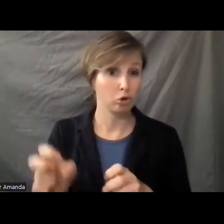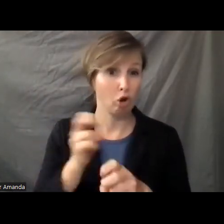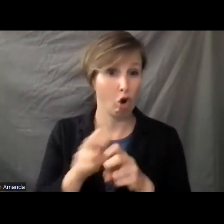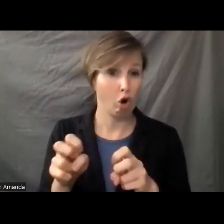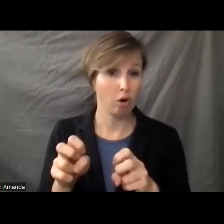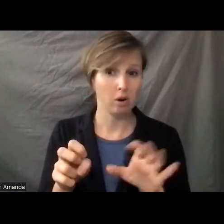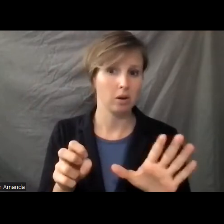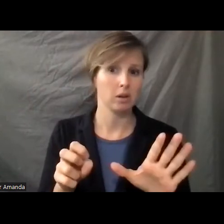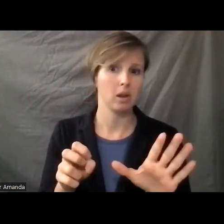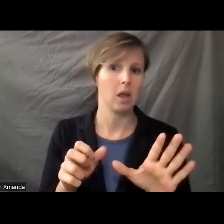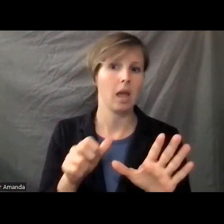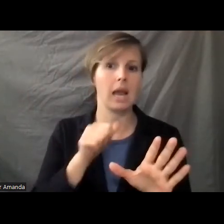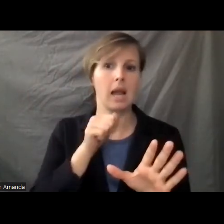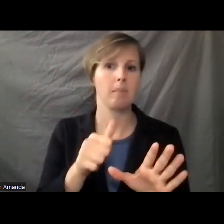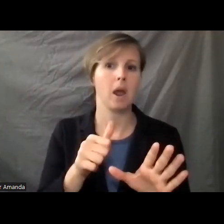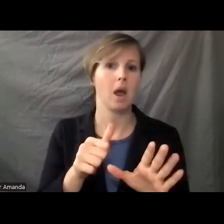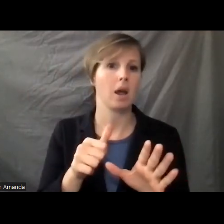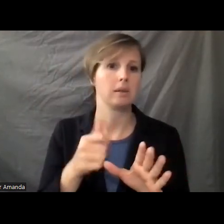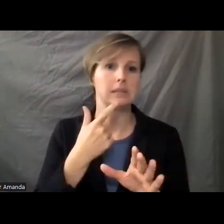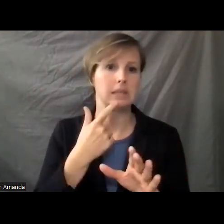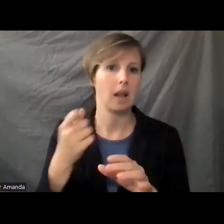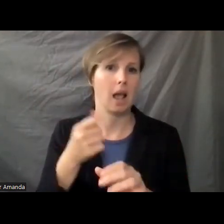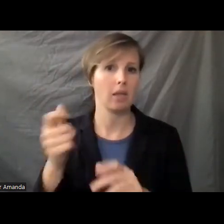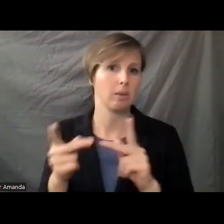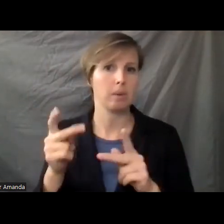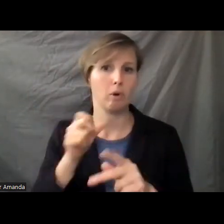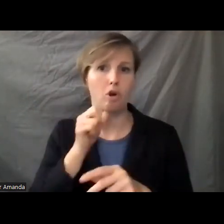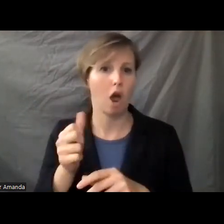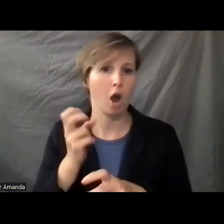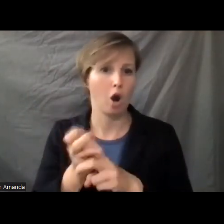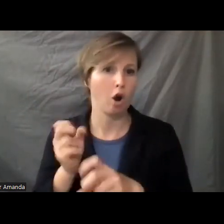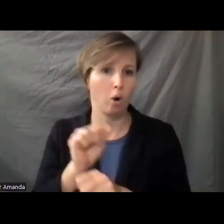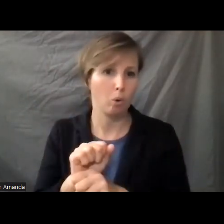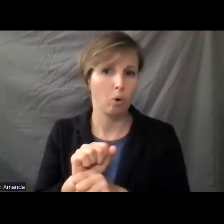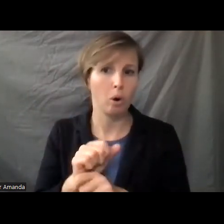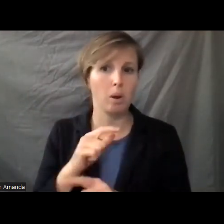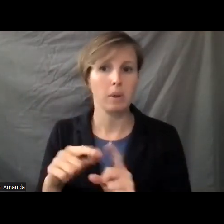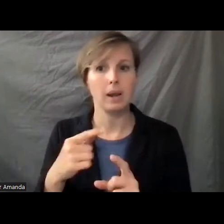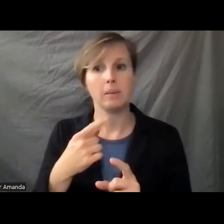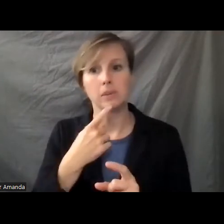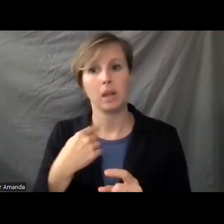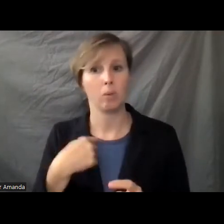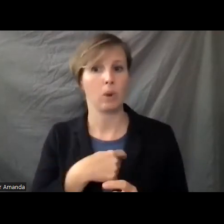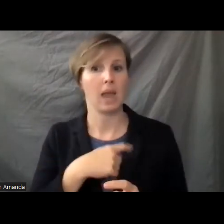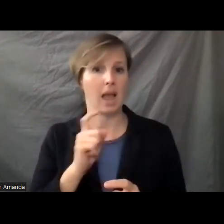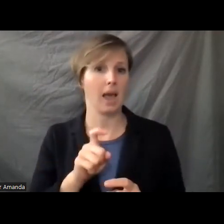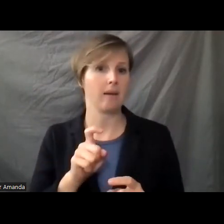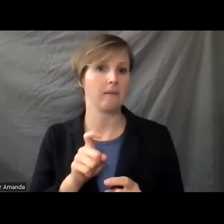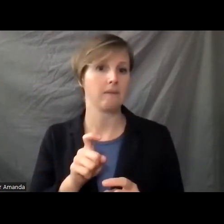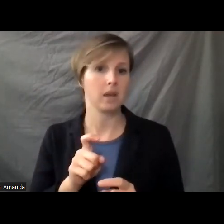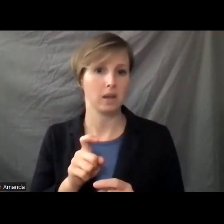not by any means insinuating that others are not working hard. I'm just saying that we have to get to a place where,